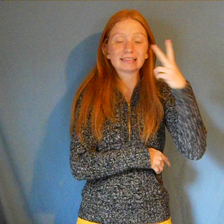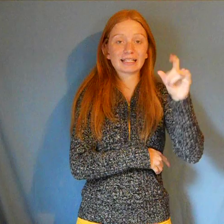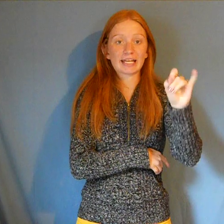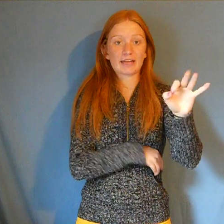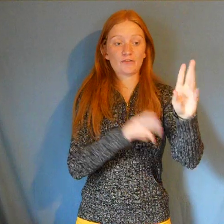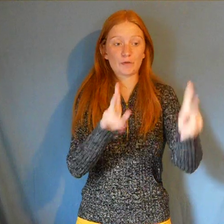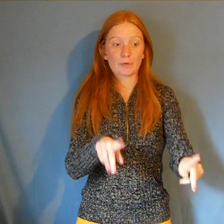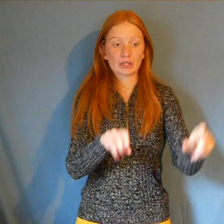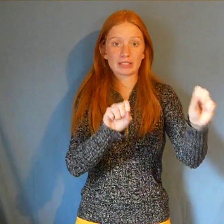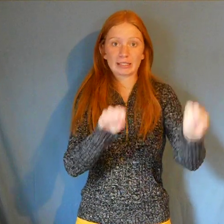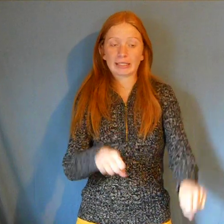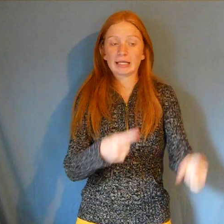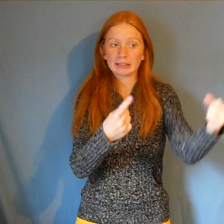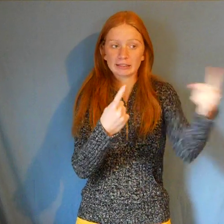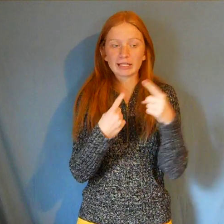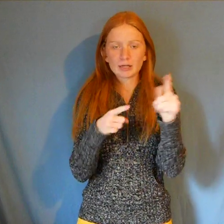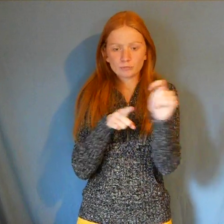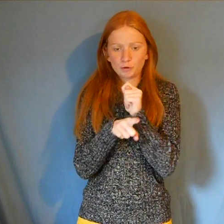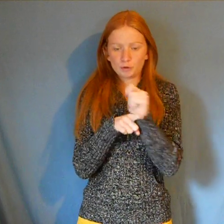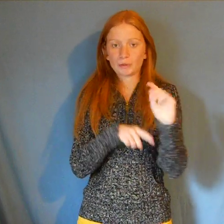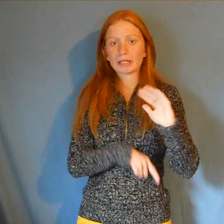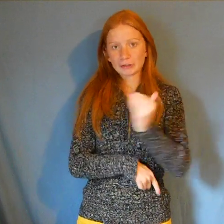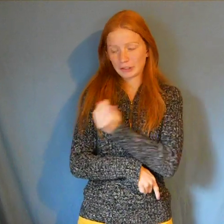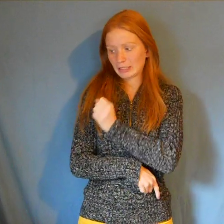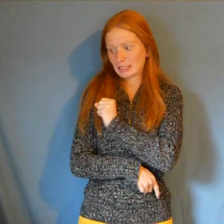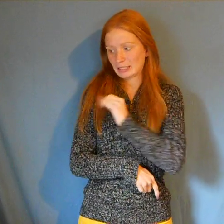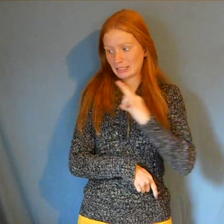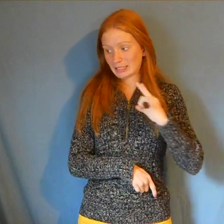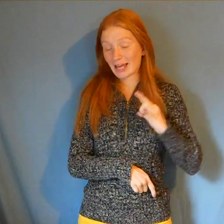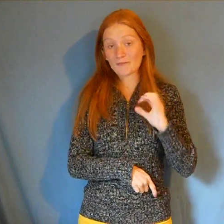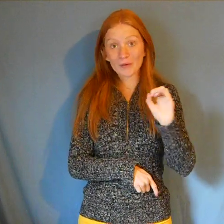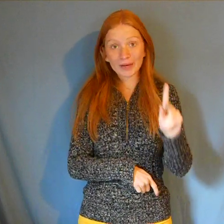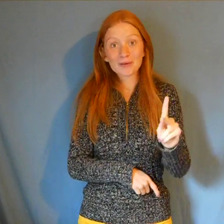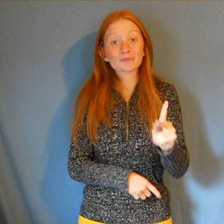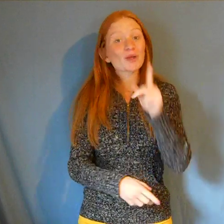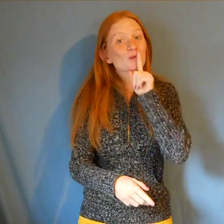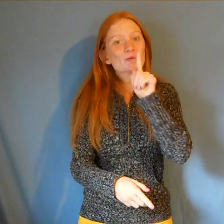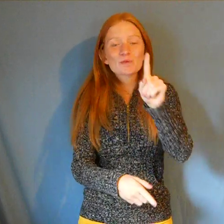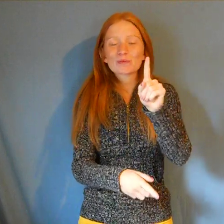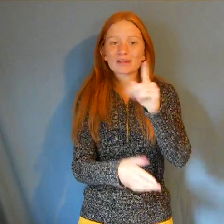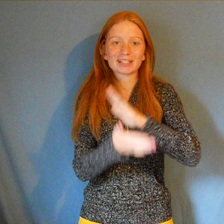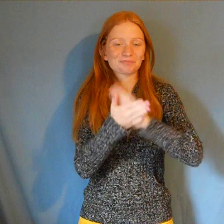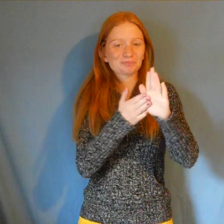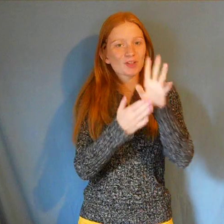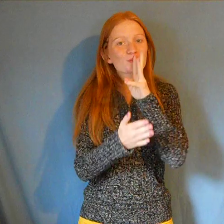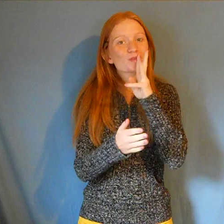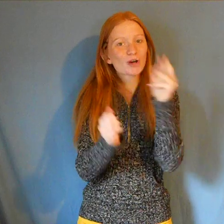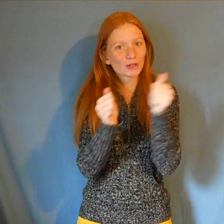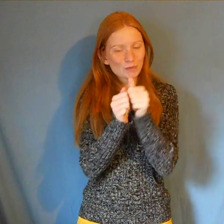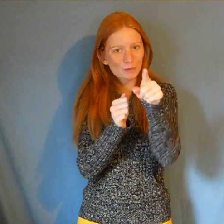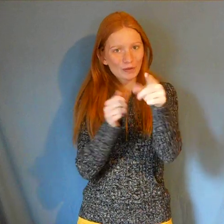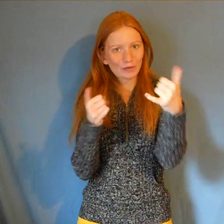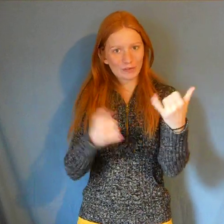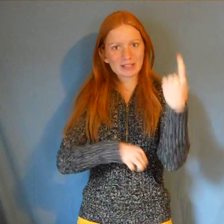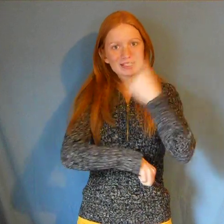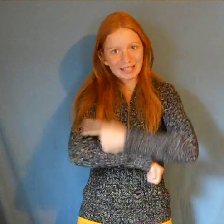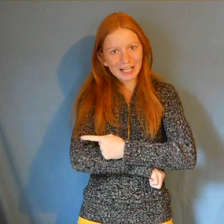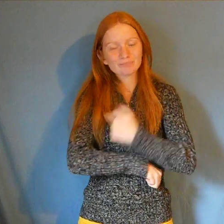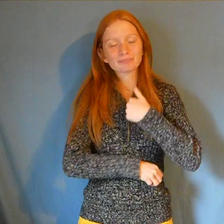training with our staff. It was really nice talking with you today, Mr. Clark. I appreciate you coming in